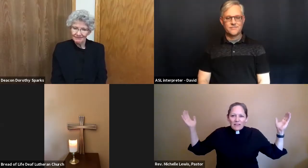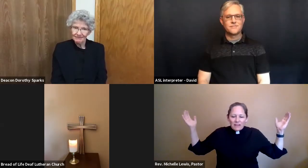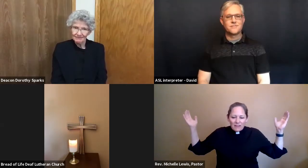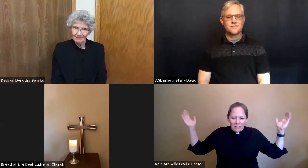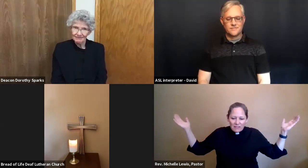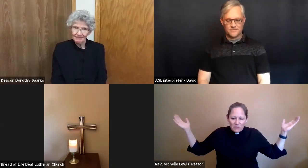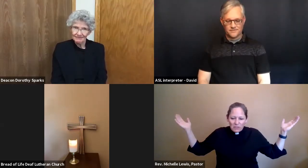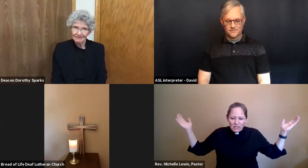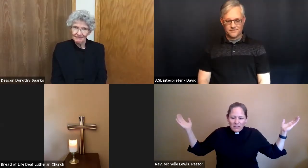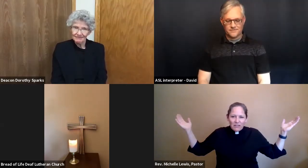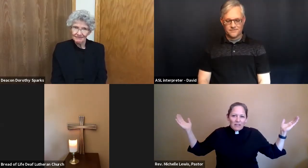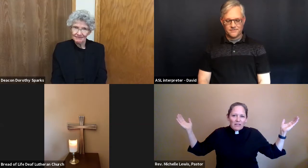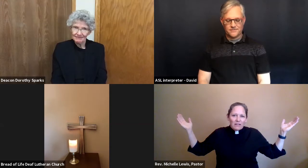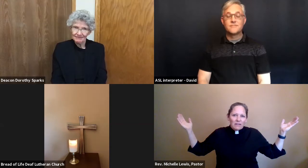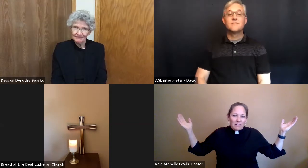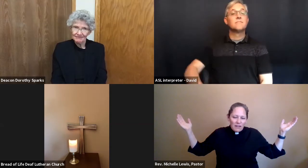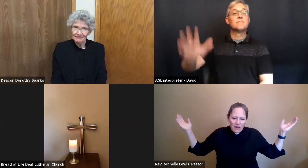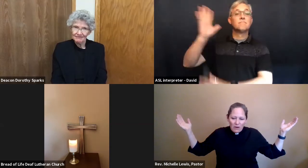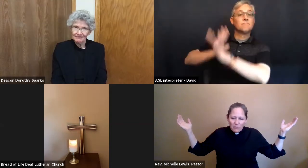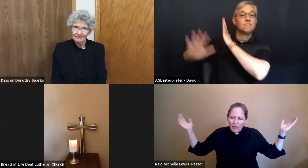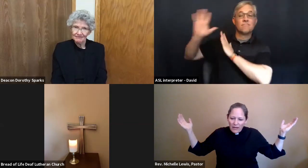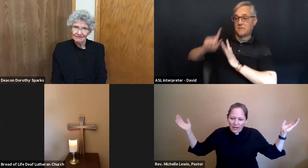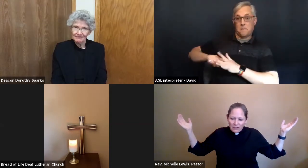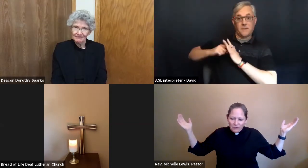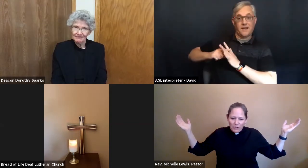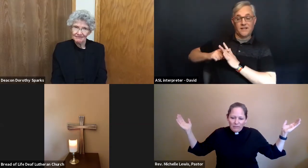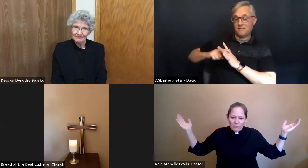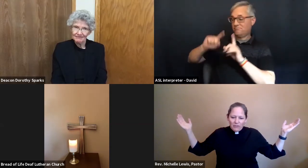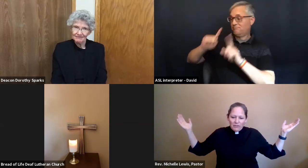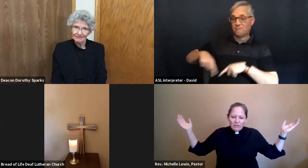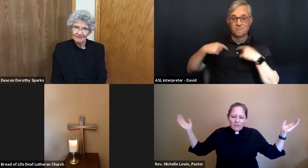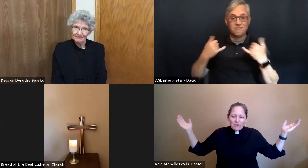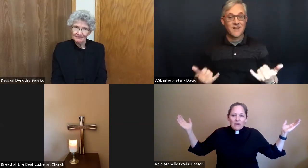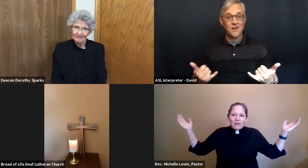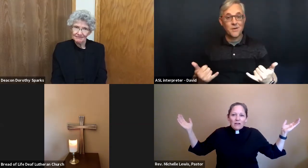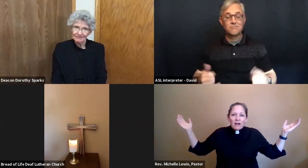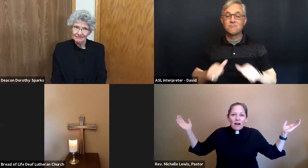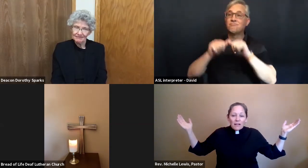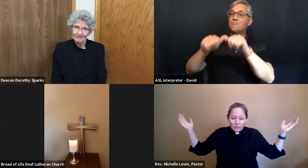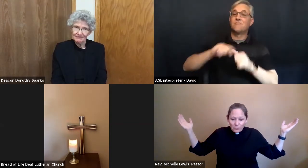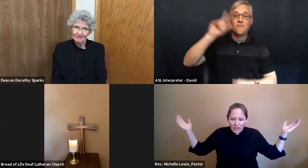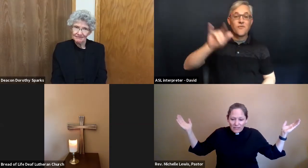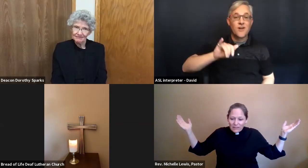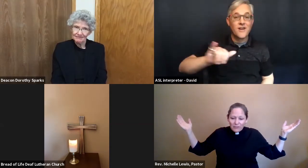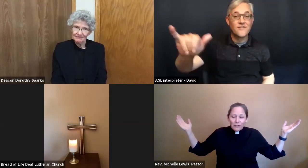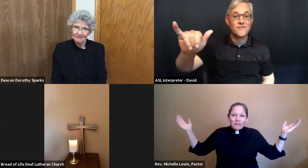In the beginning, now and forever, God created the earth